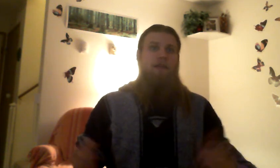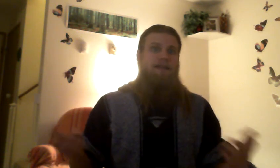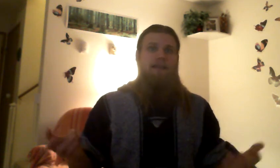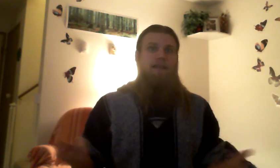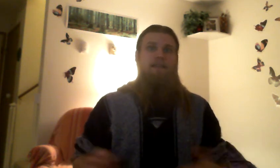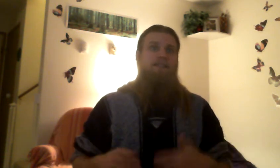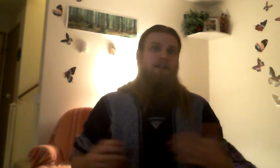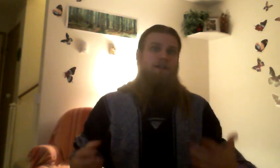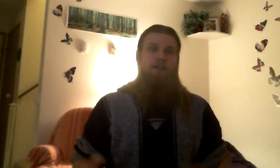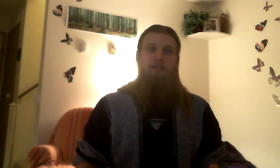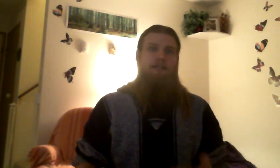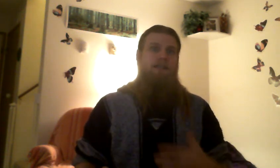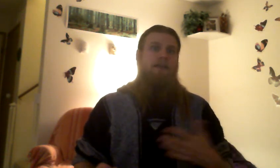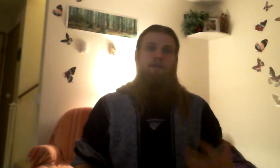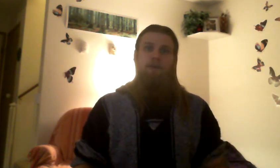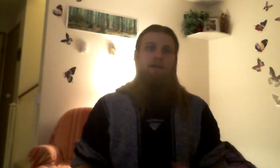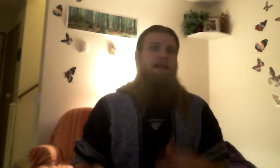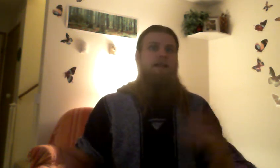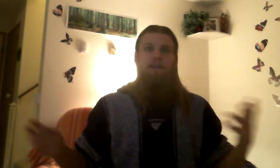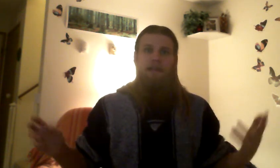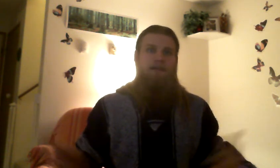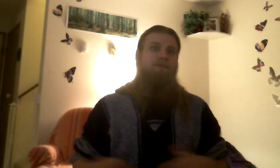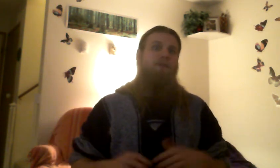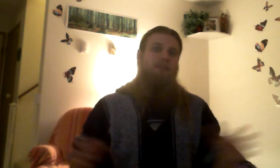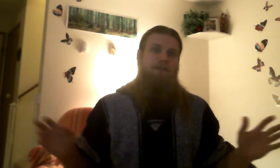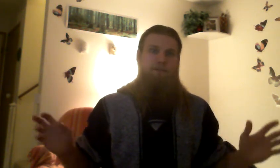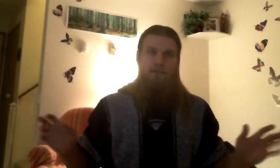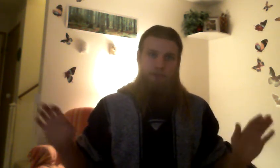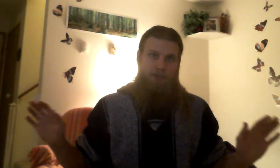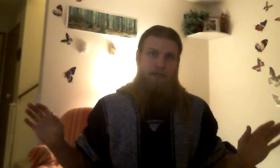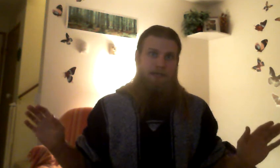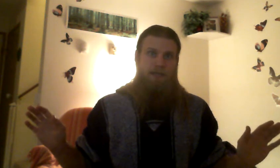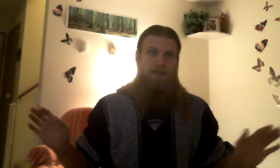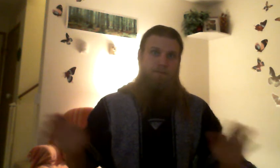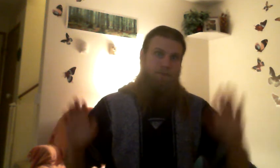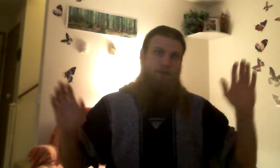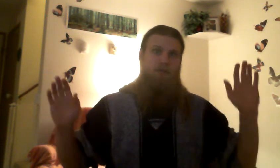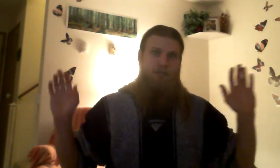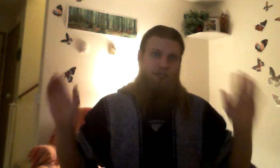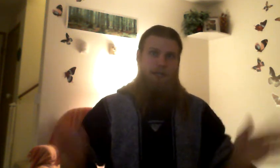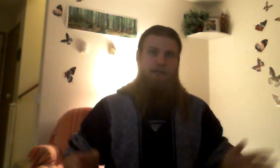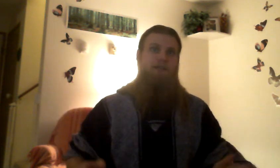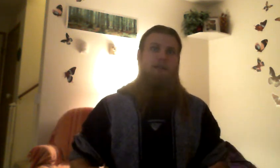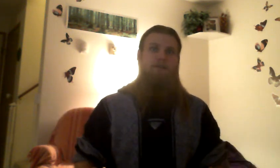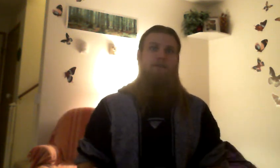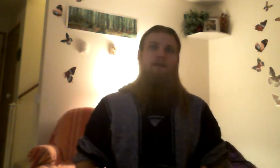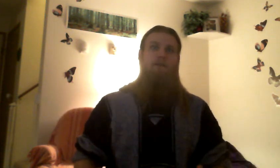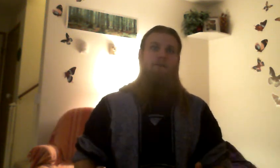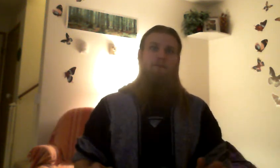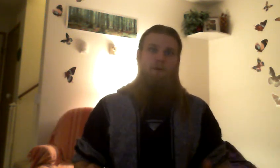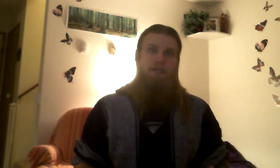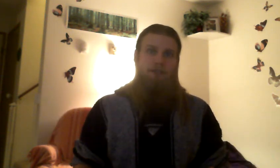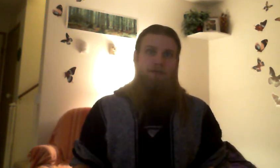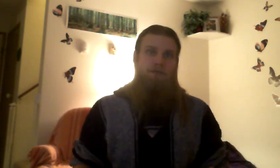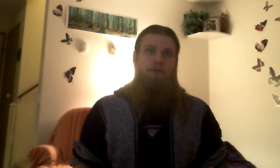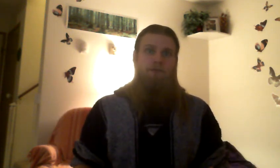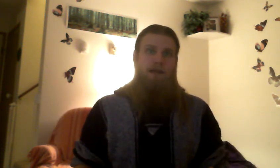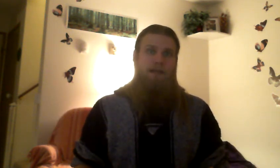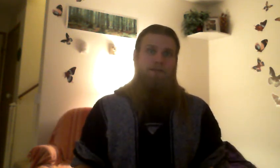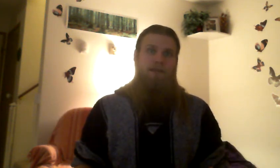whole idea that degeneration is inevitable and that everything is bullshit. It's a bullshit idea. It's bullshit. It's not even remotely true for any of